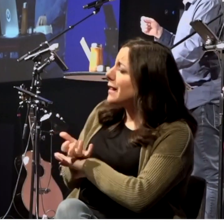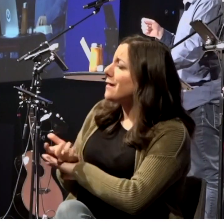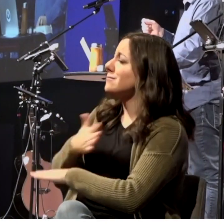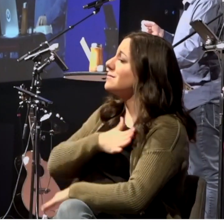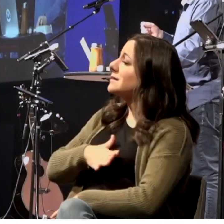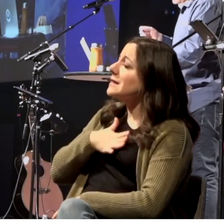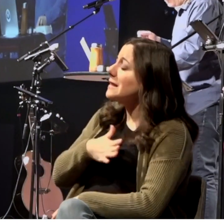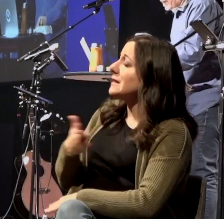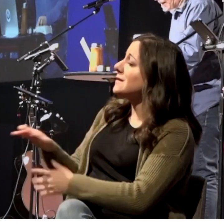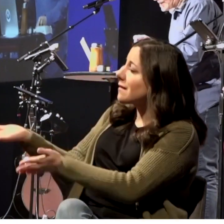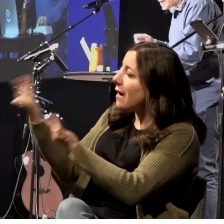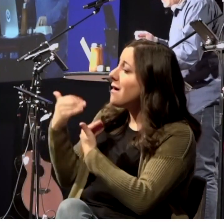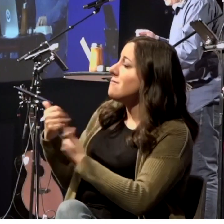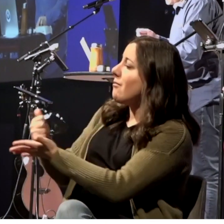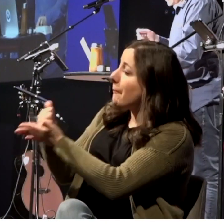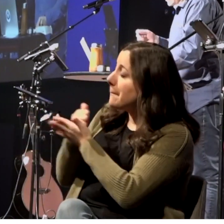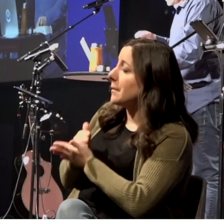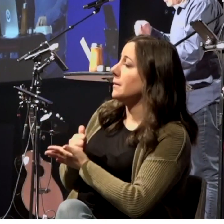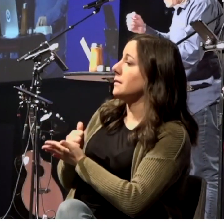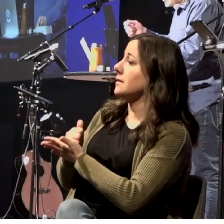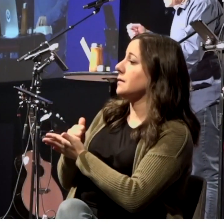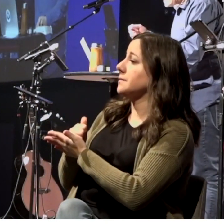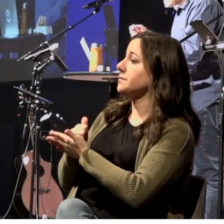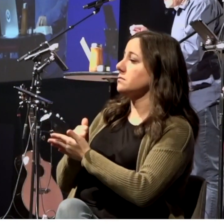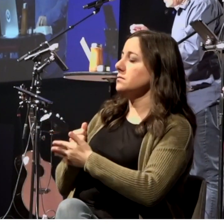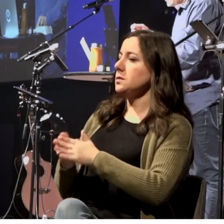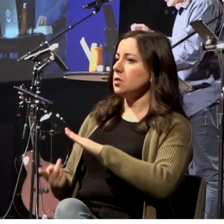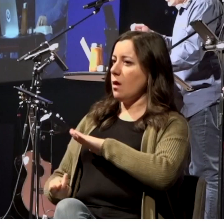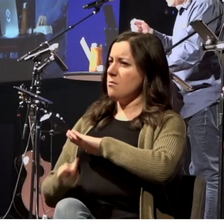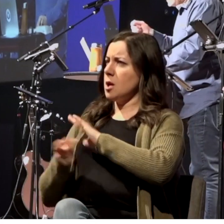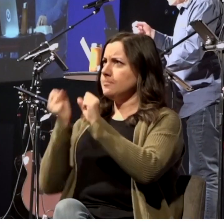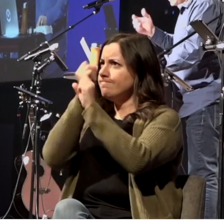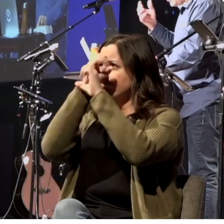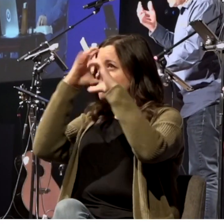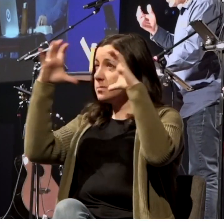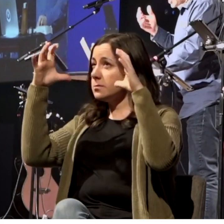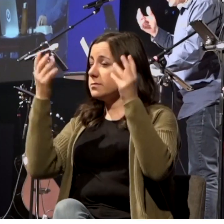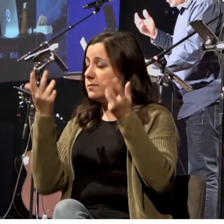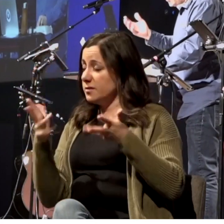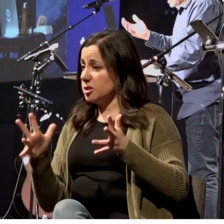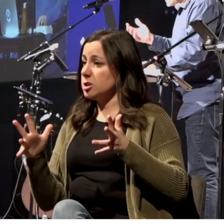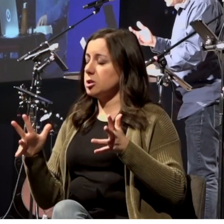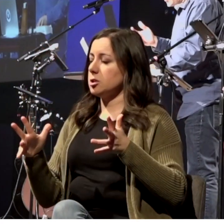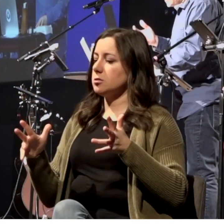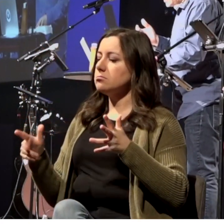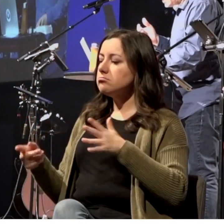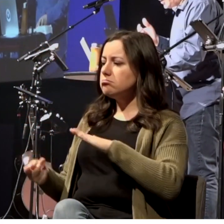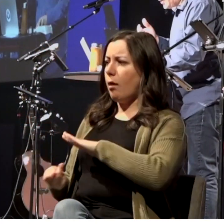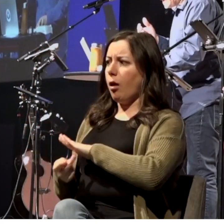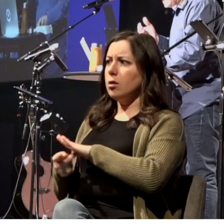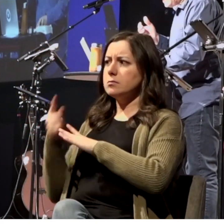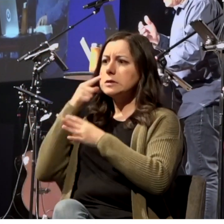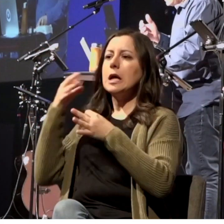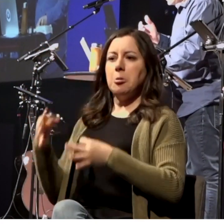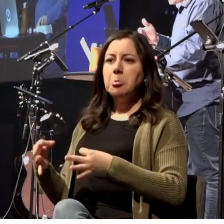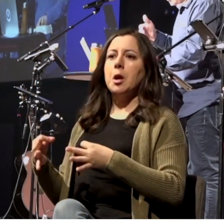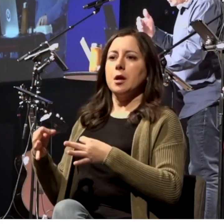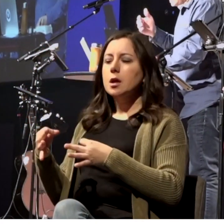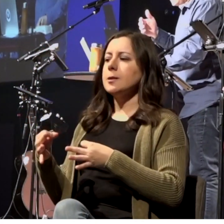and help us. Now, after he had seen the vision, immediately we sought to go to Macedonia, concluding that the Lord